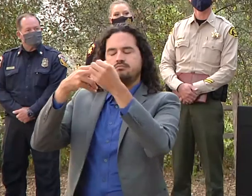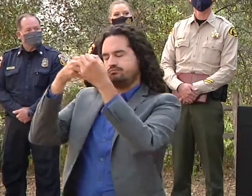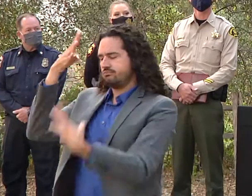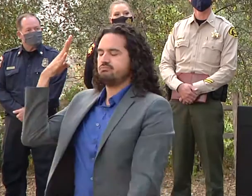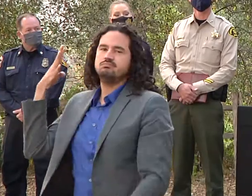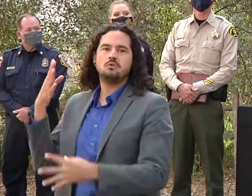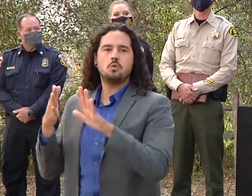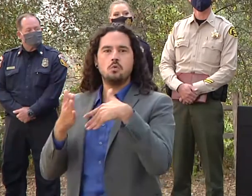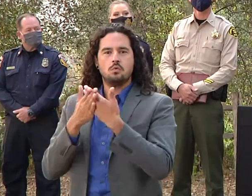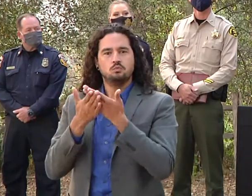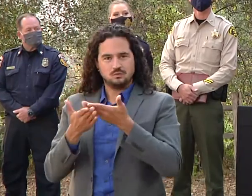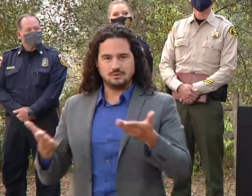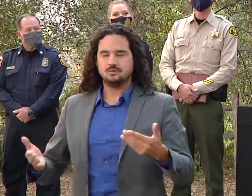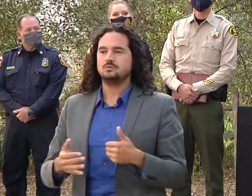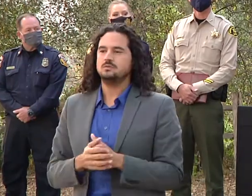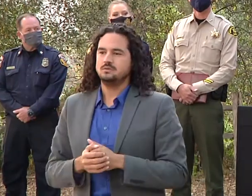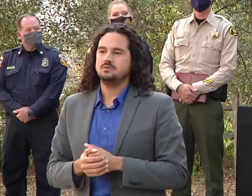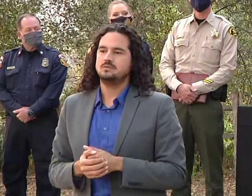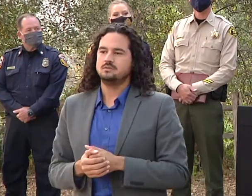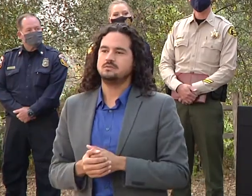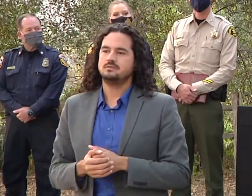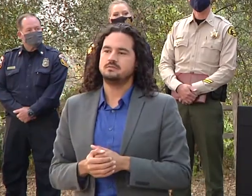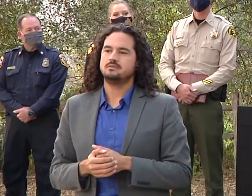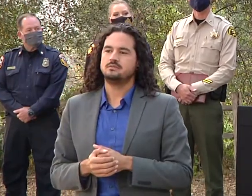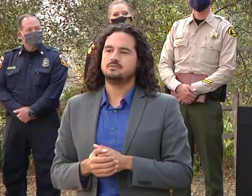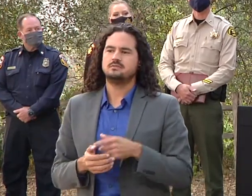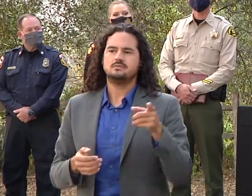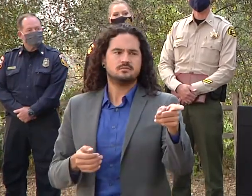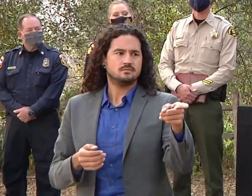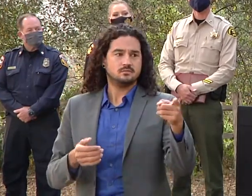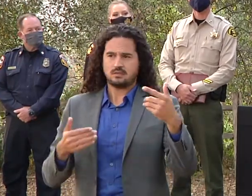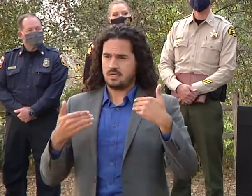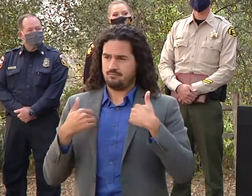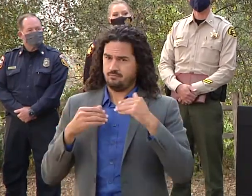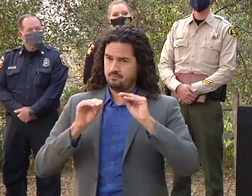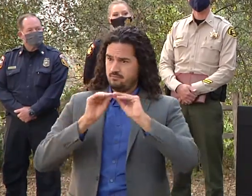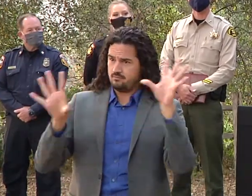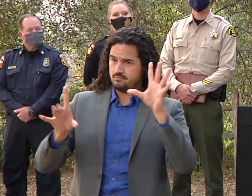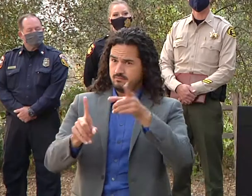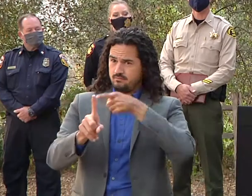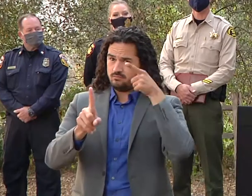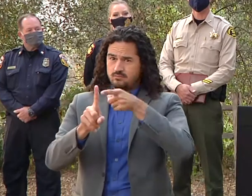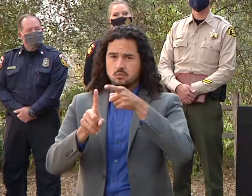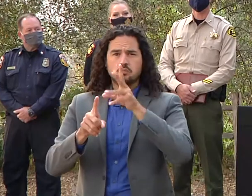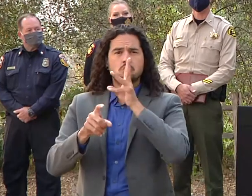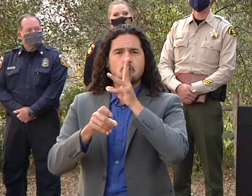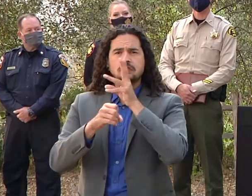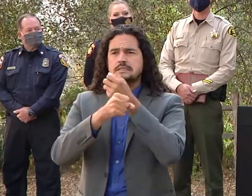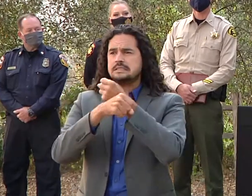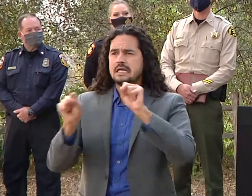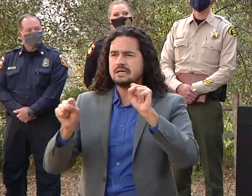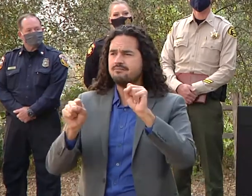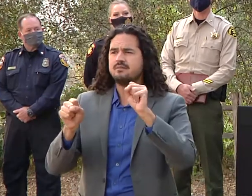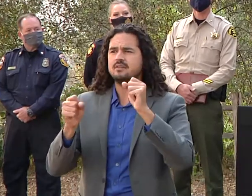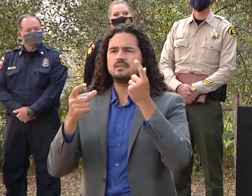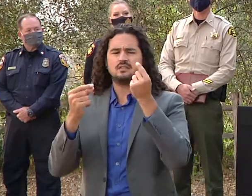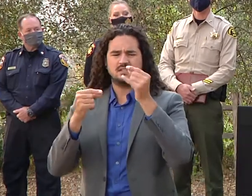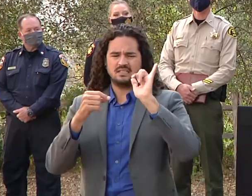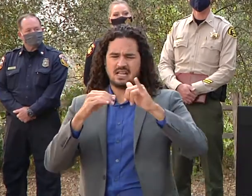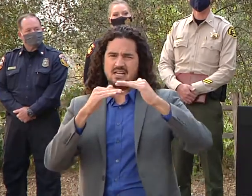Do we have a definitive answer about the safety of the water in the areas that aren't